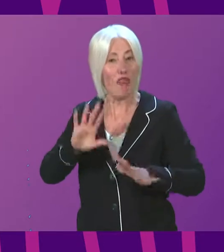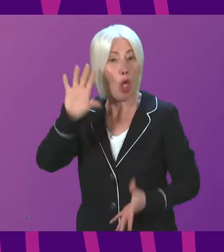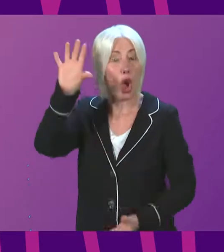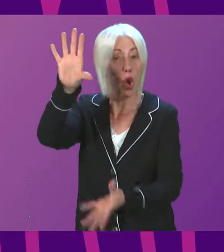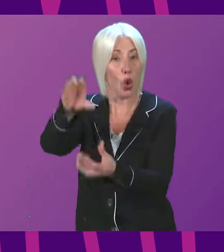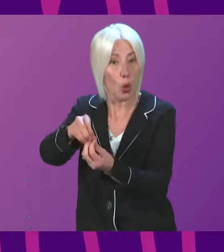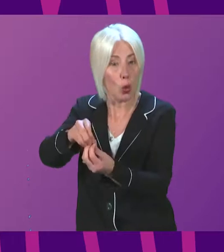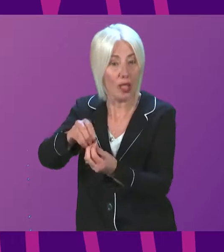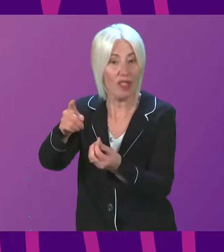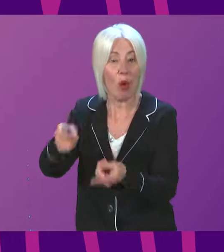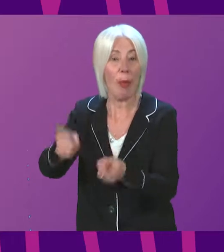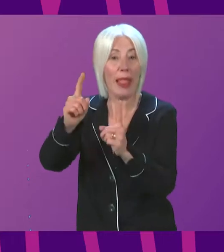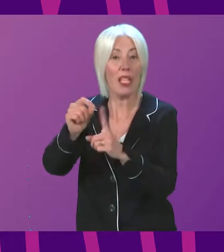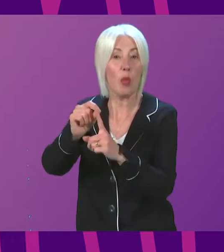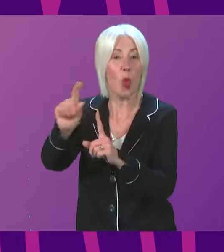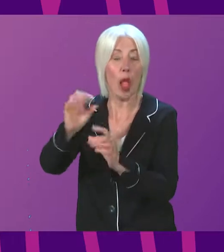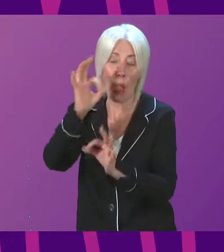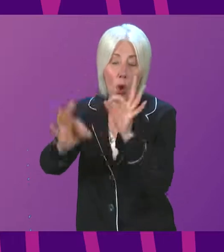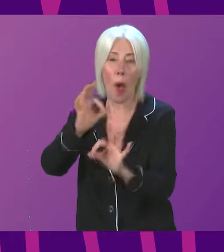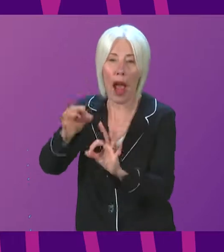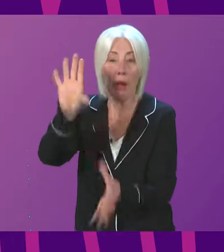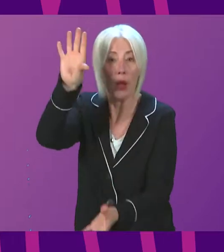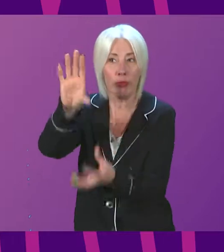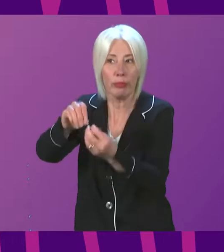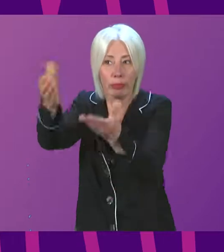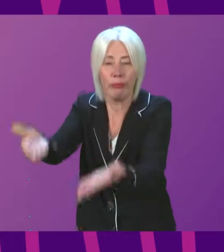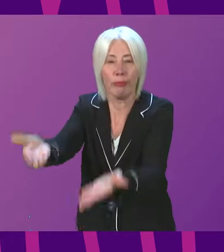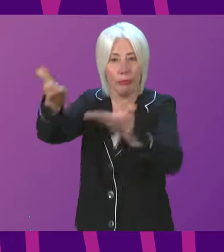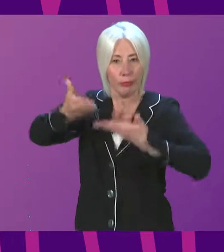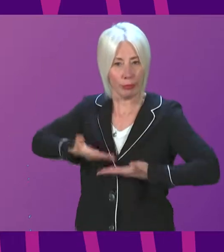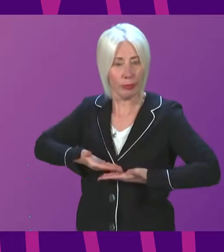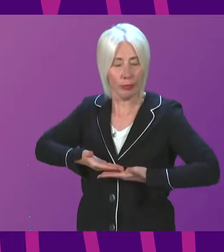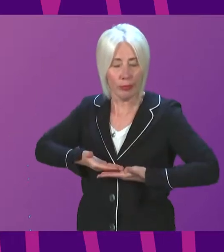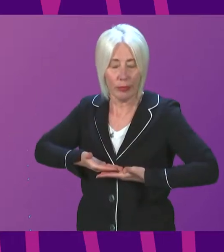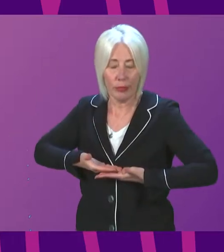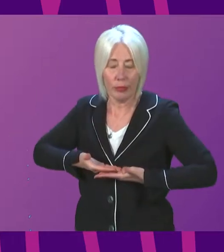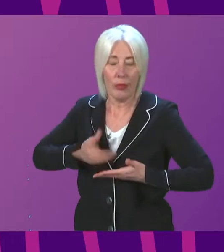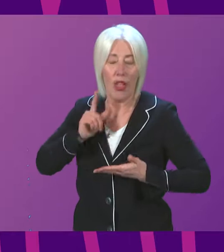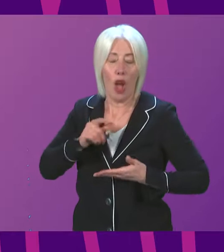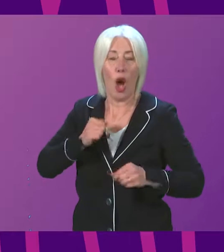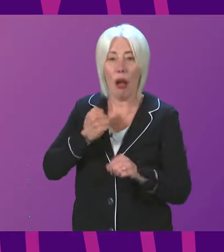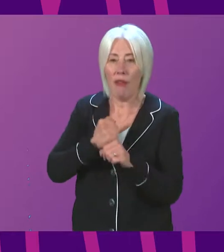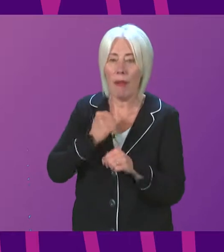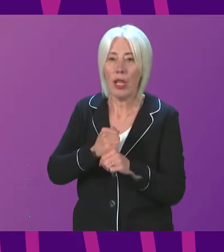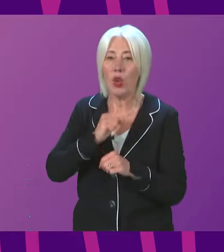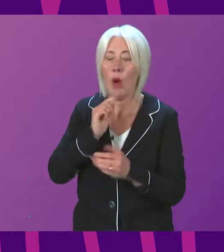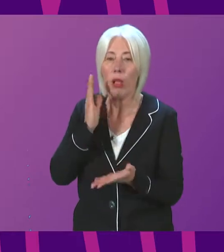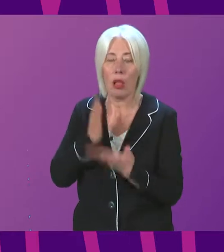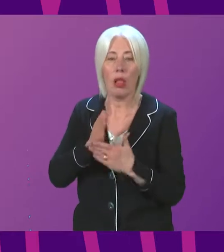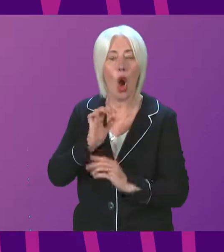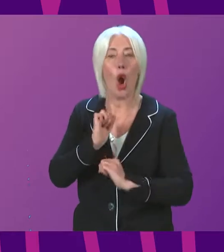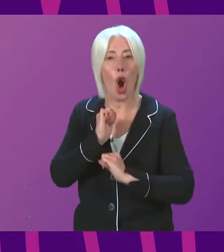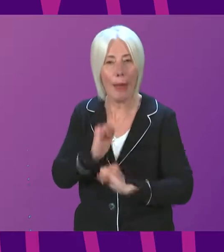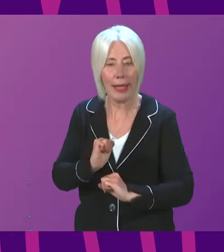that come from Lady Poole's inquiry, but when that material is forthcoming, the Government will be committed to